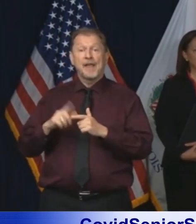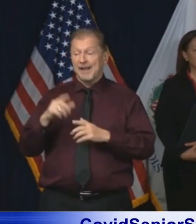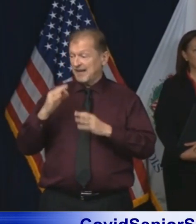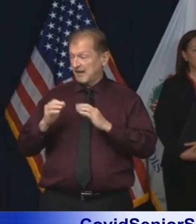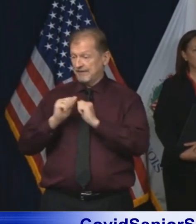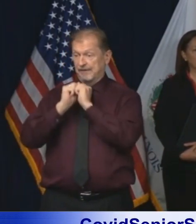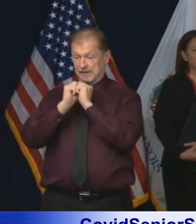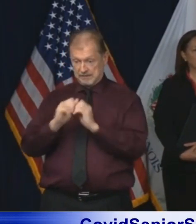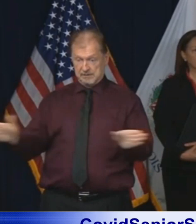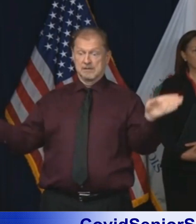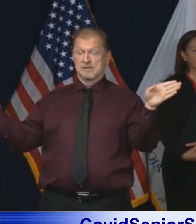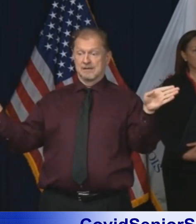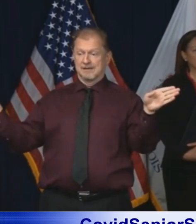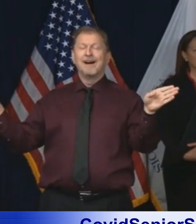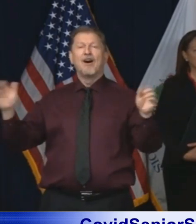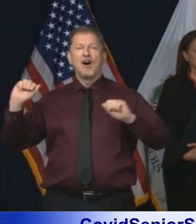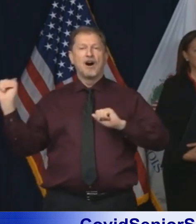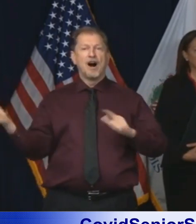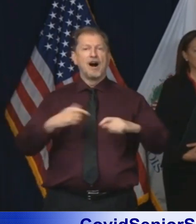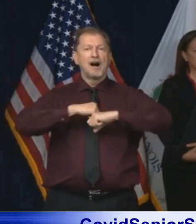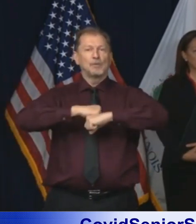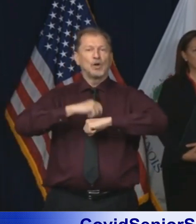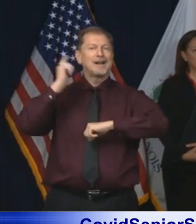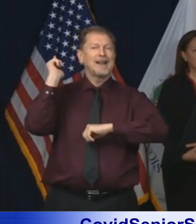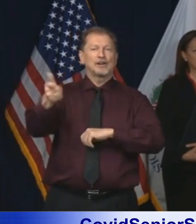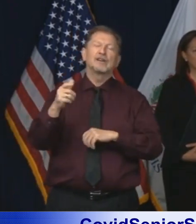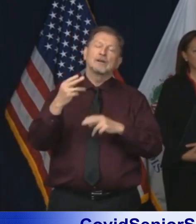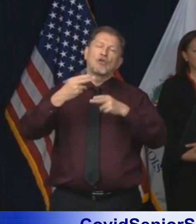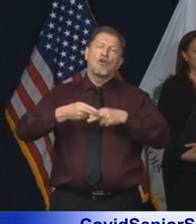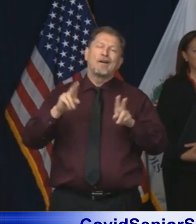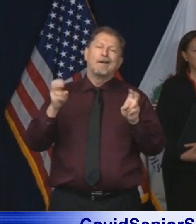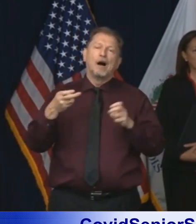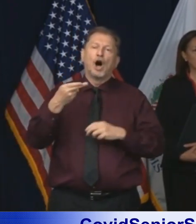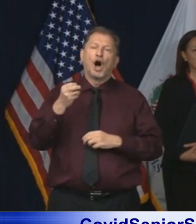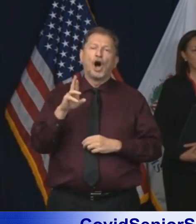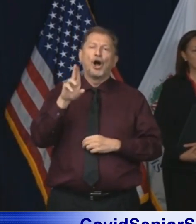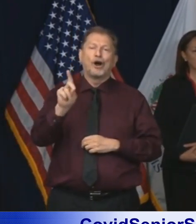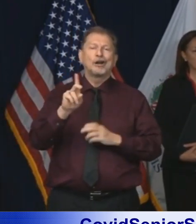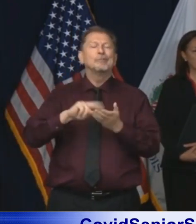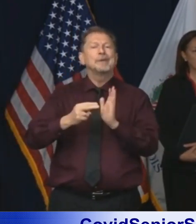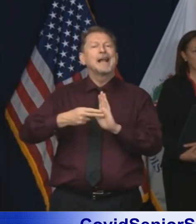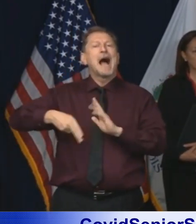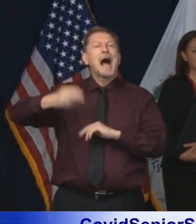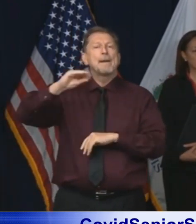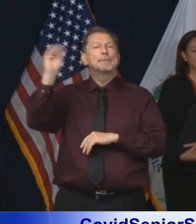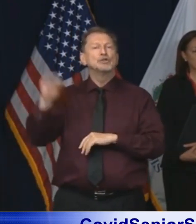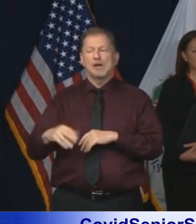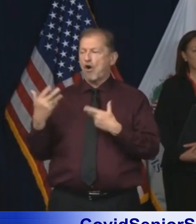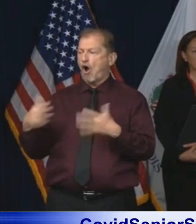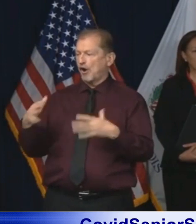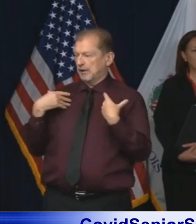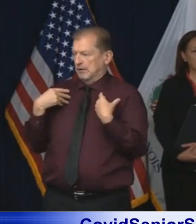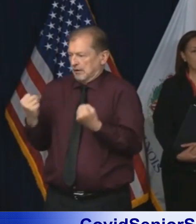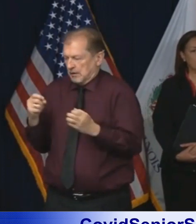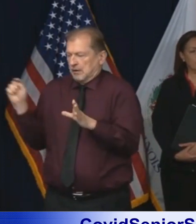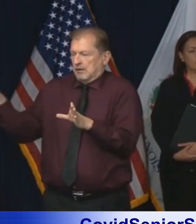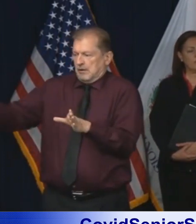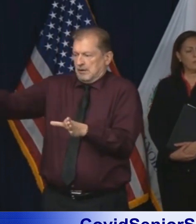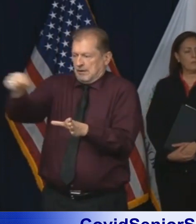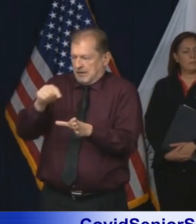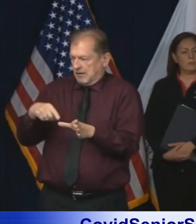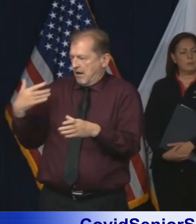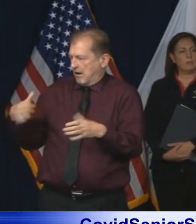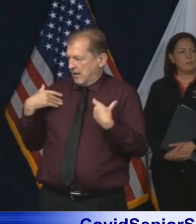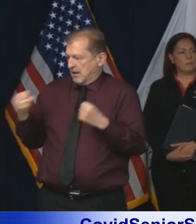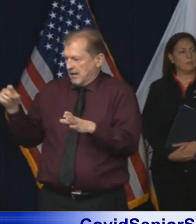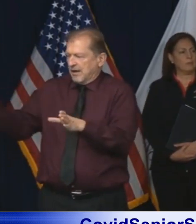knowing that in some community, perhaps you've got a large number of people that already had it and recovered would be a very important thing